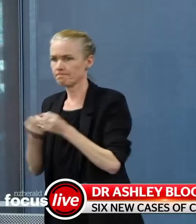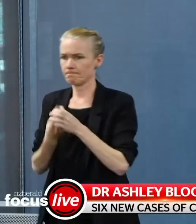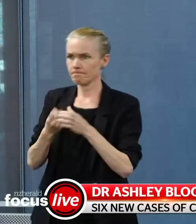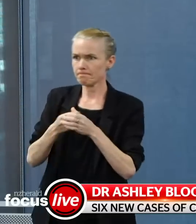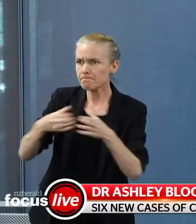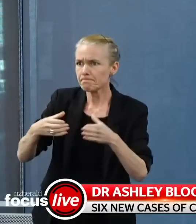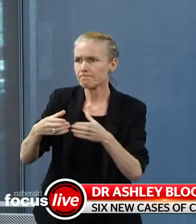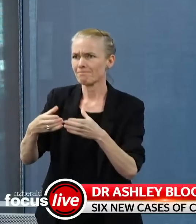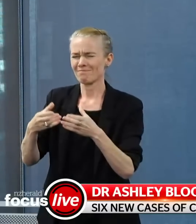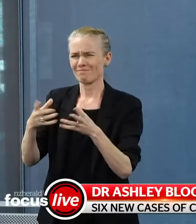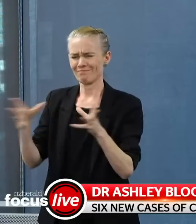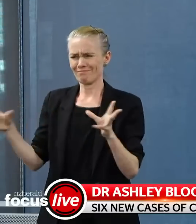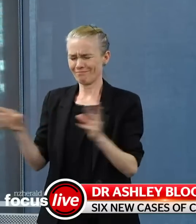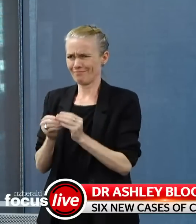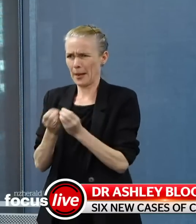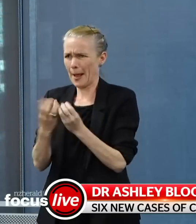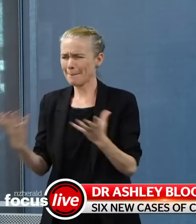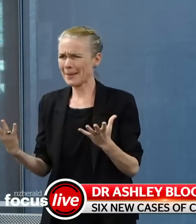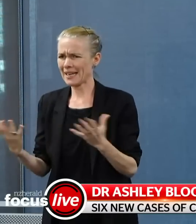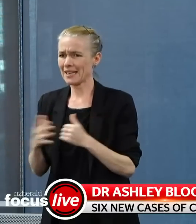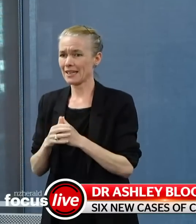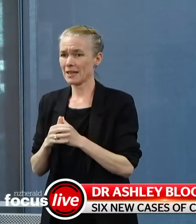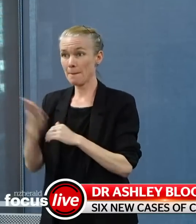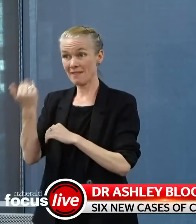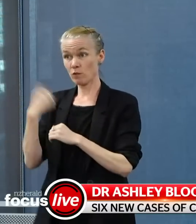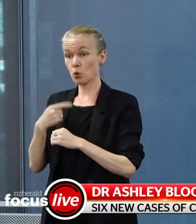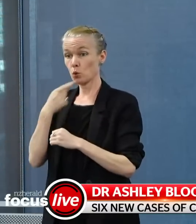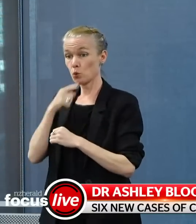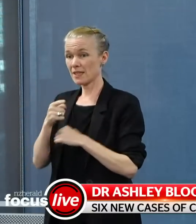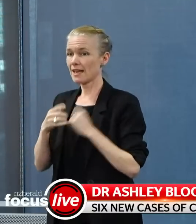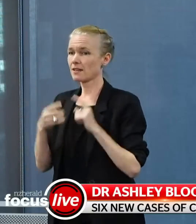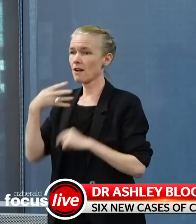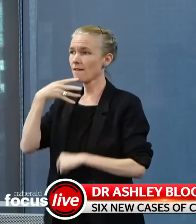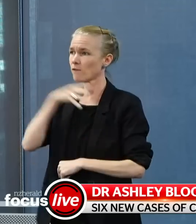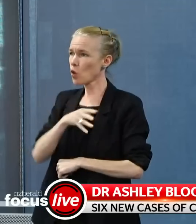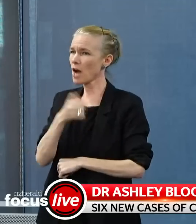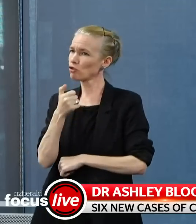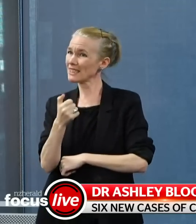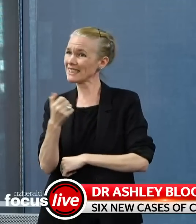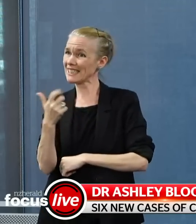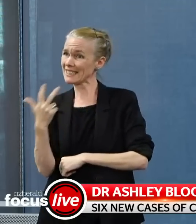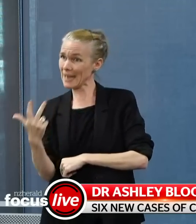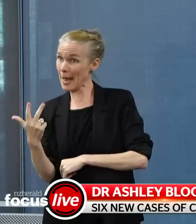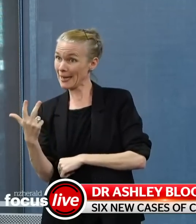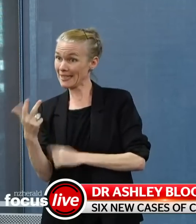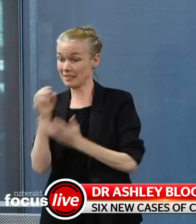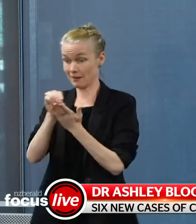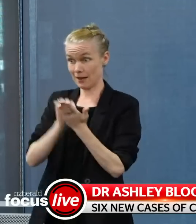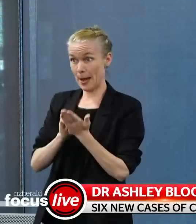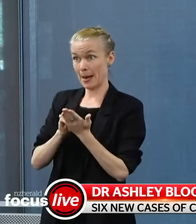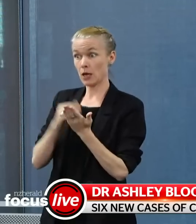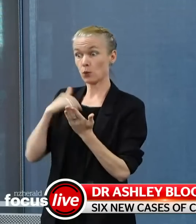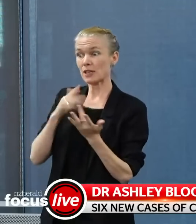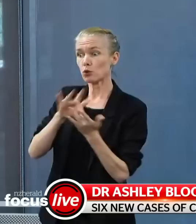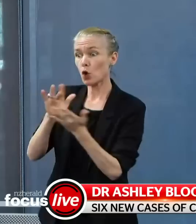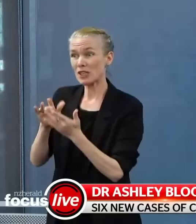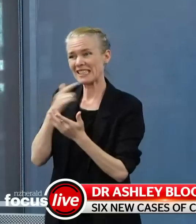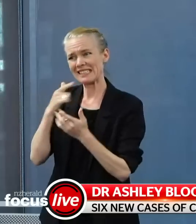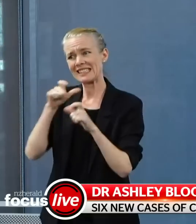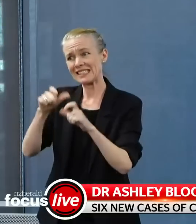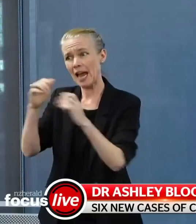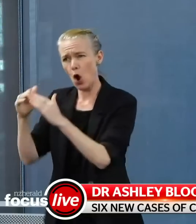driver. You said originally it was 468, but it must have been hundreds more by now, given that it's...